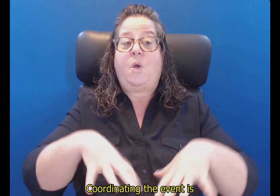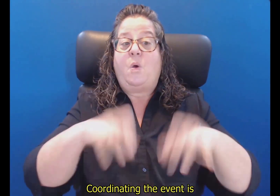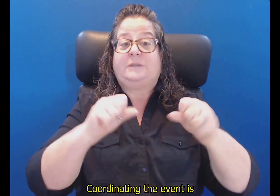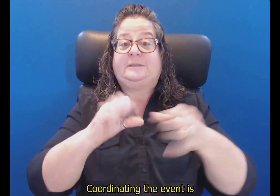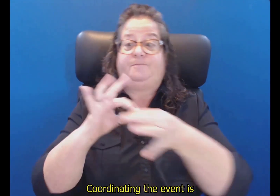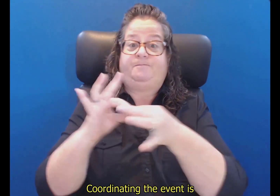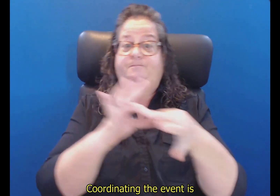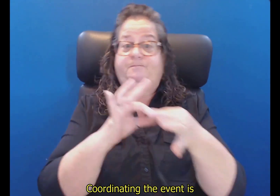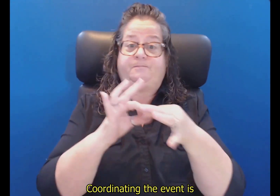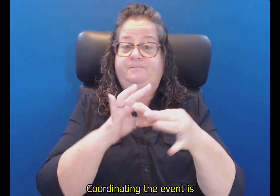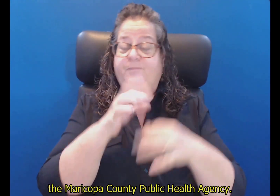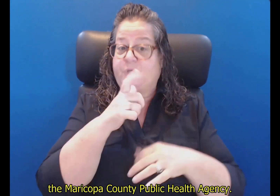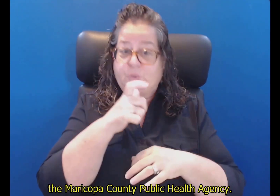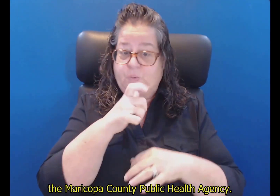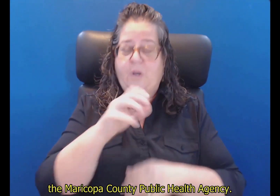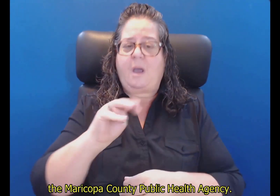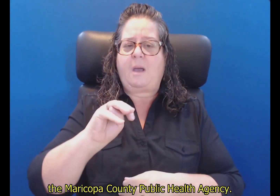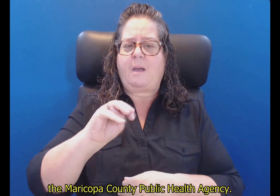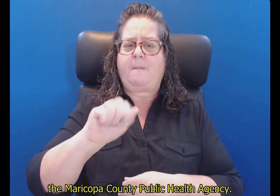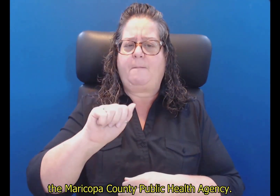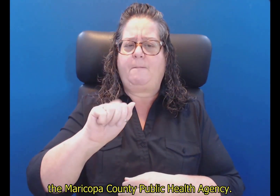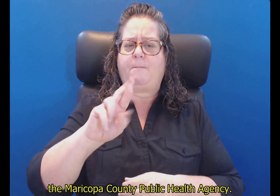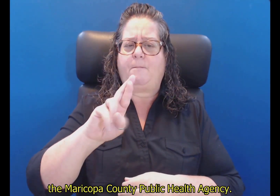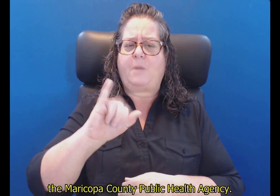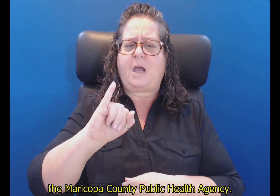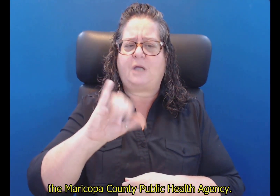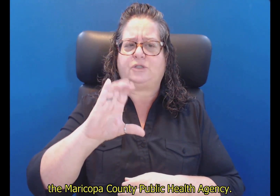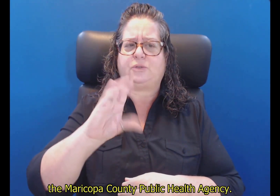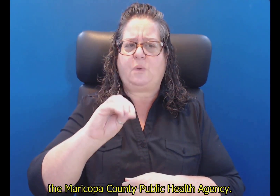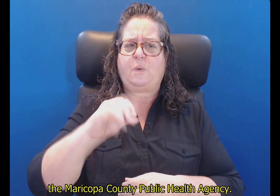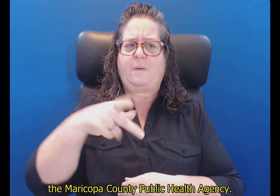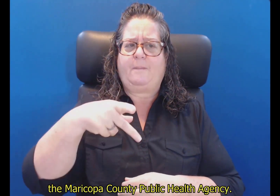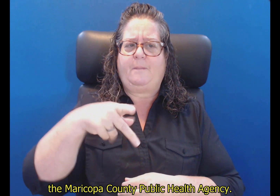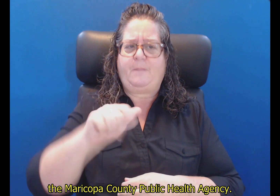Coordinating the event is the Maricopa County Public Health Agency.